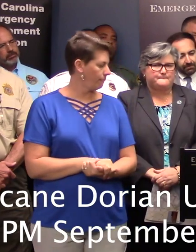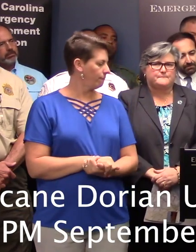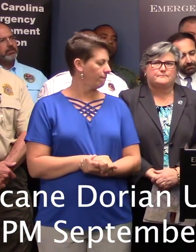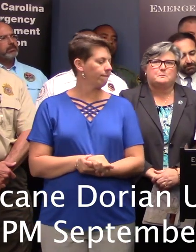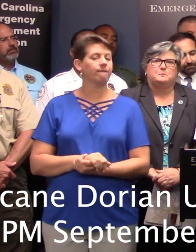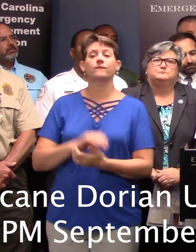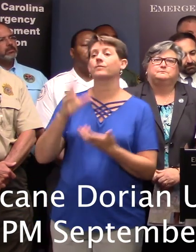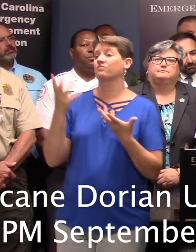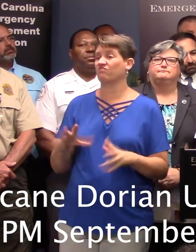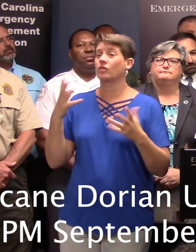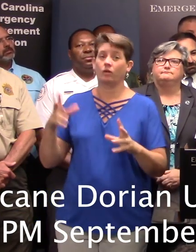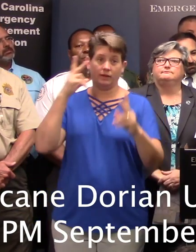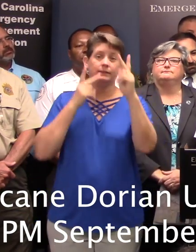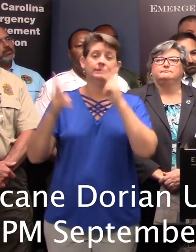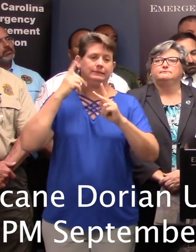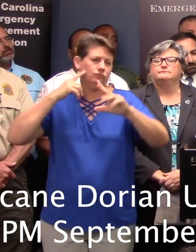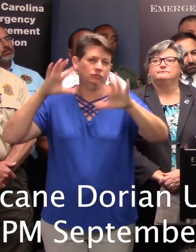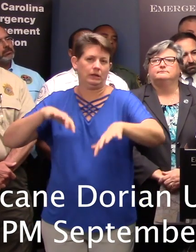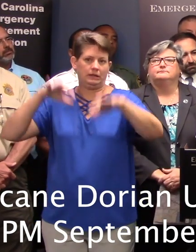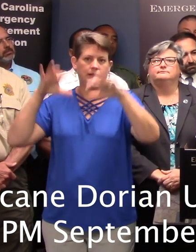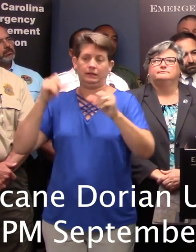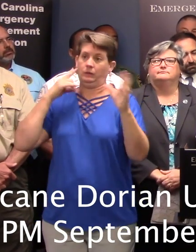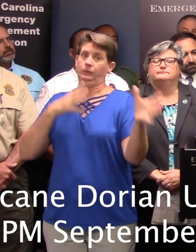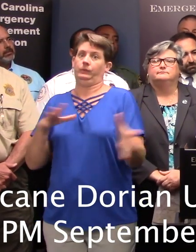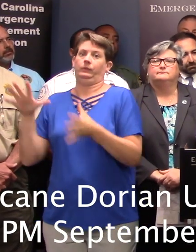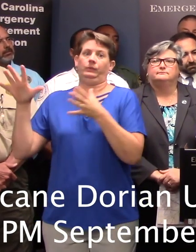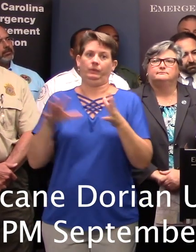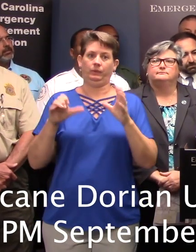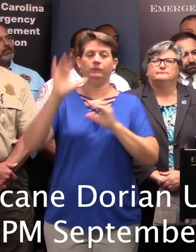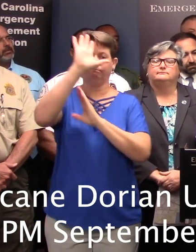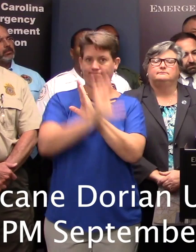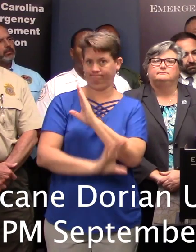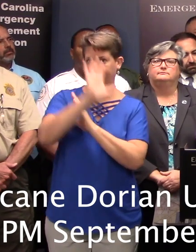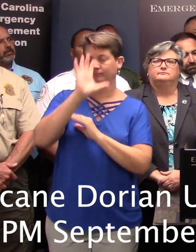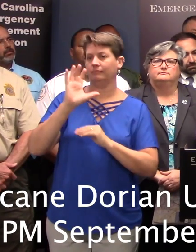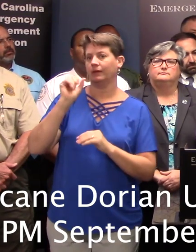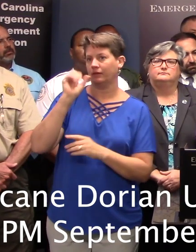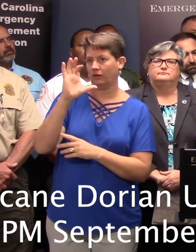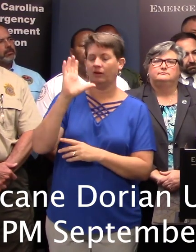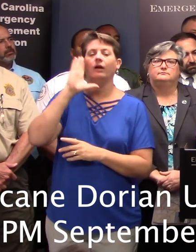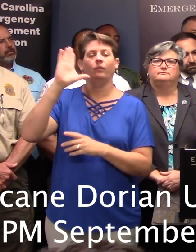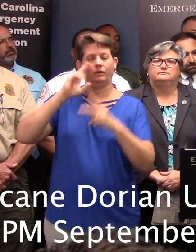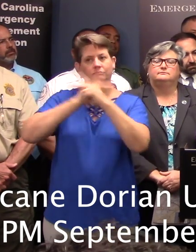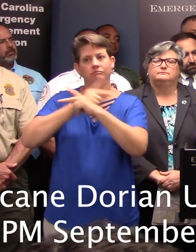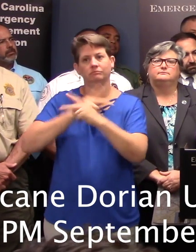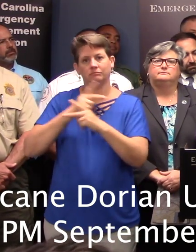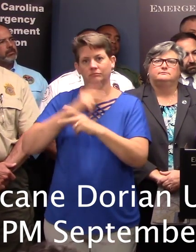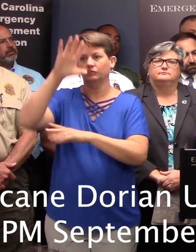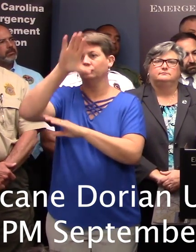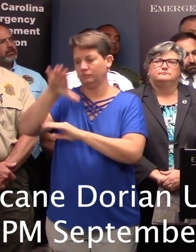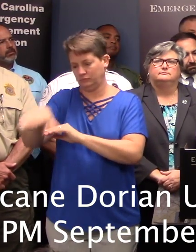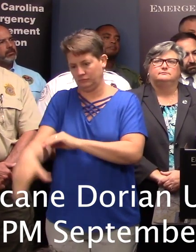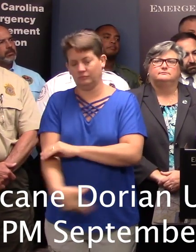We're already seeing periods of heavy rain and gusty winds along the coast, and conditions will deteriorate through tonight